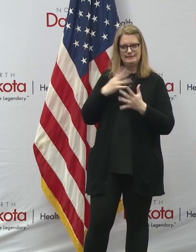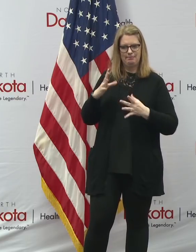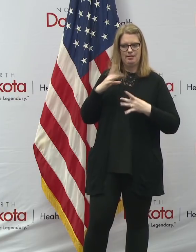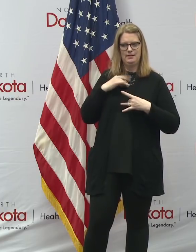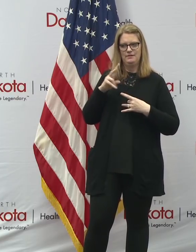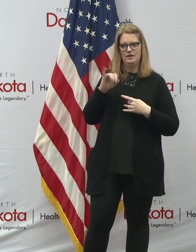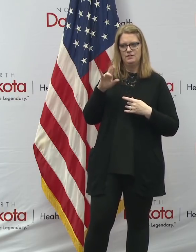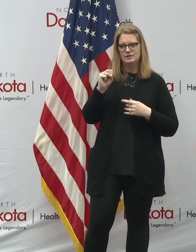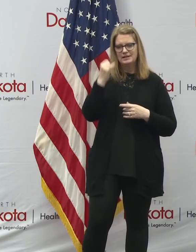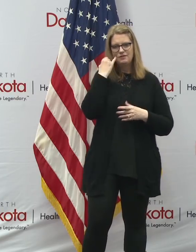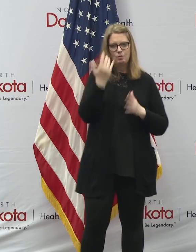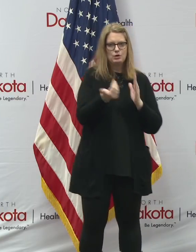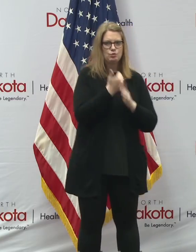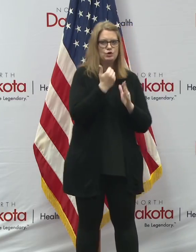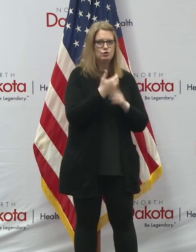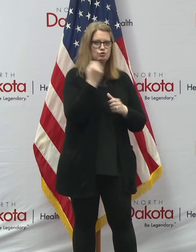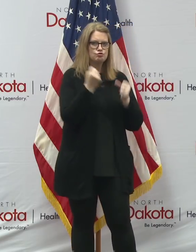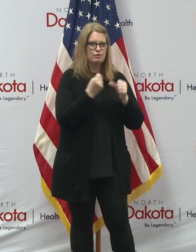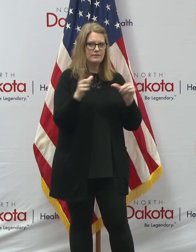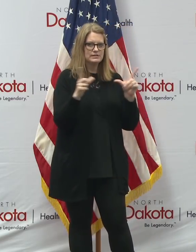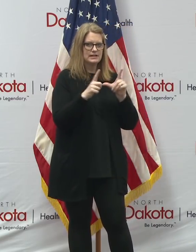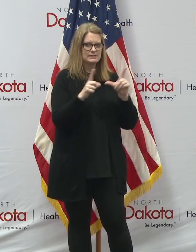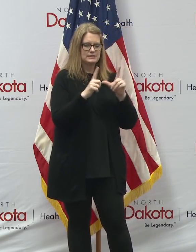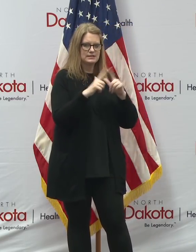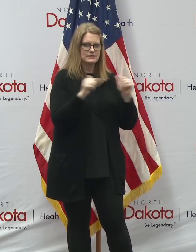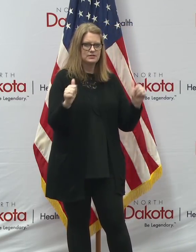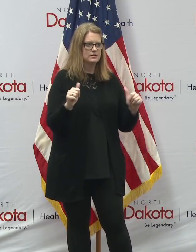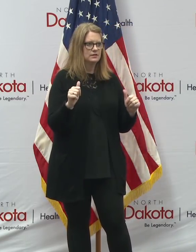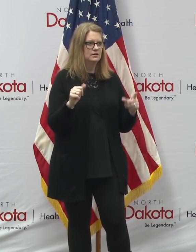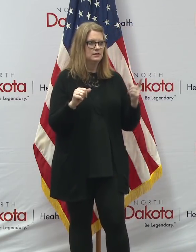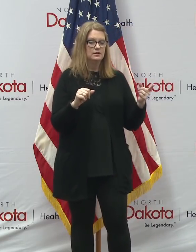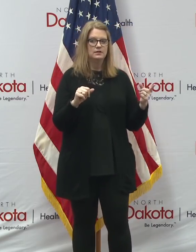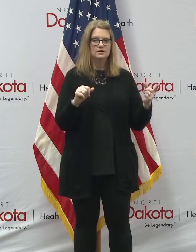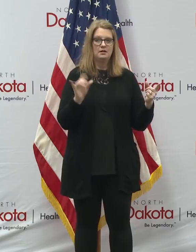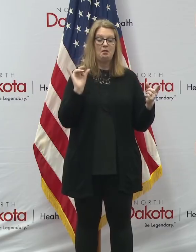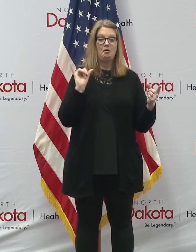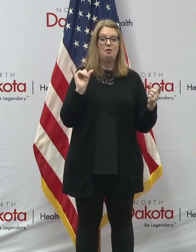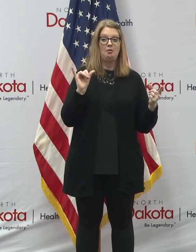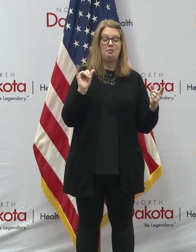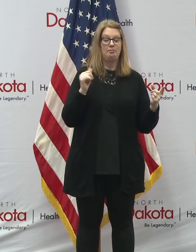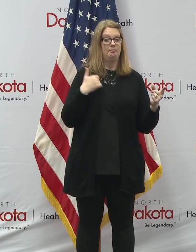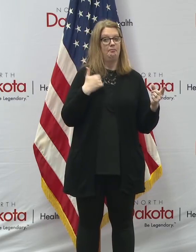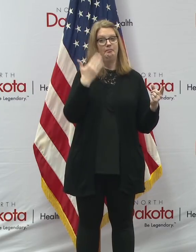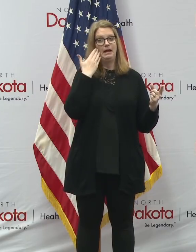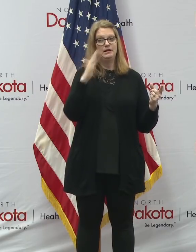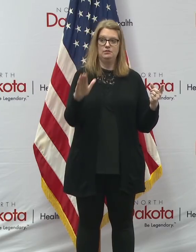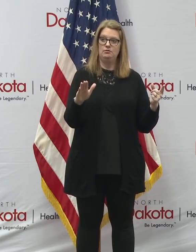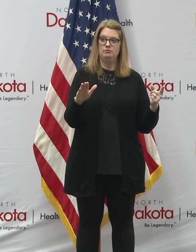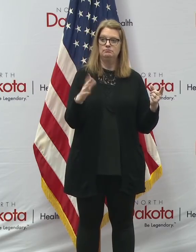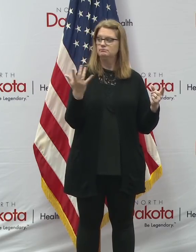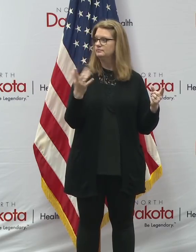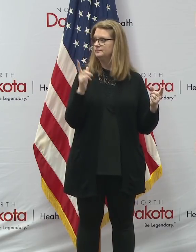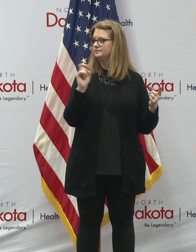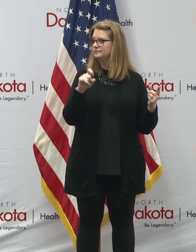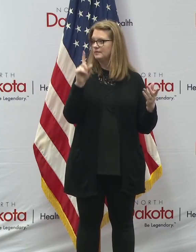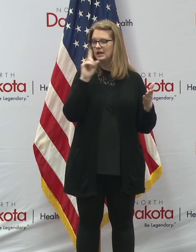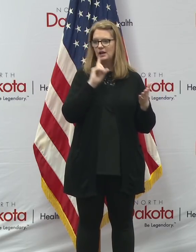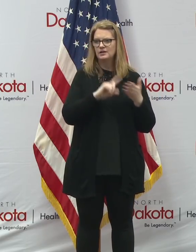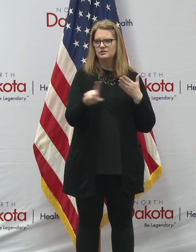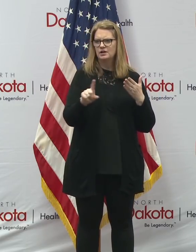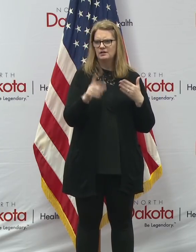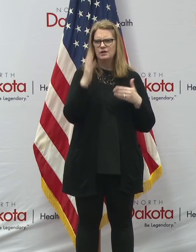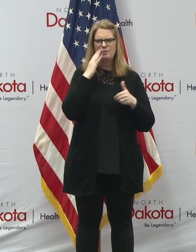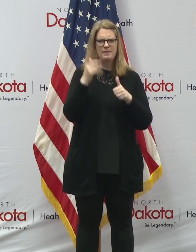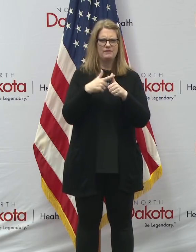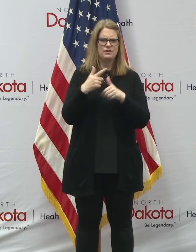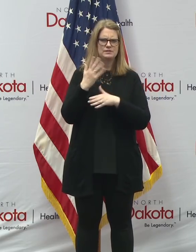renew their driver's licenses and such? That's a new one to me. I did not know about that one, so I'll have to check. I knew about the